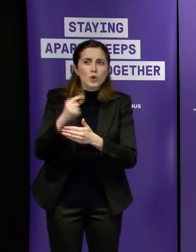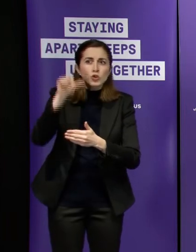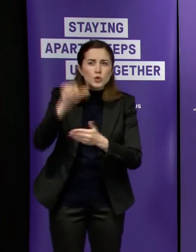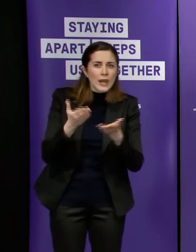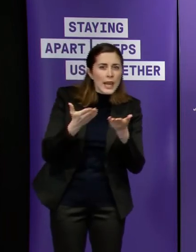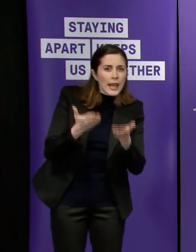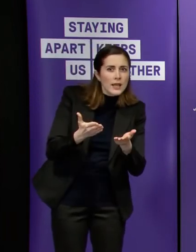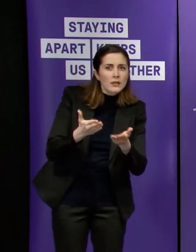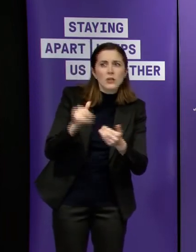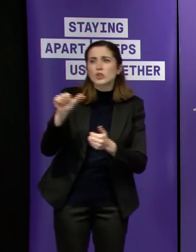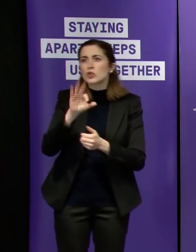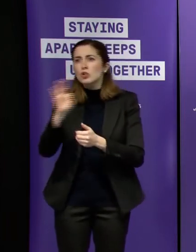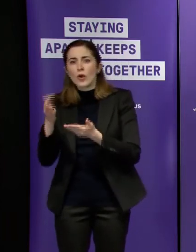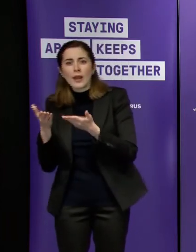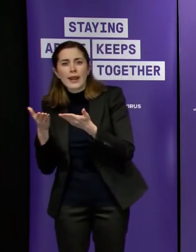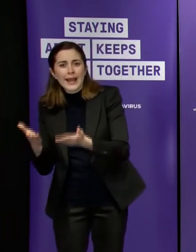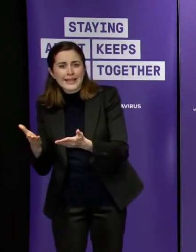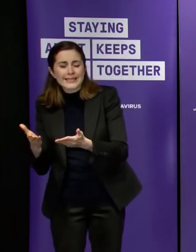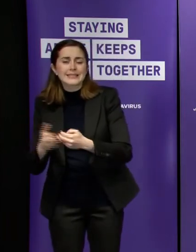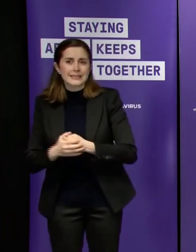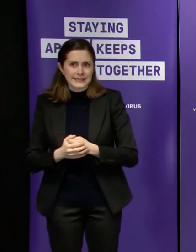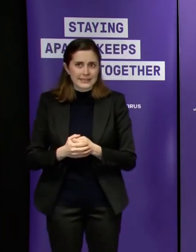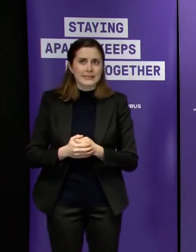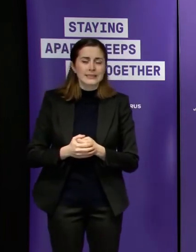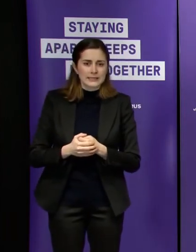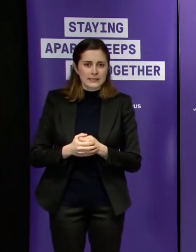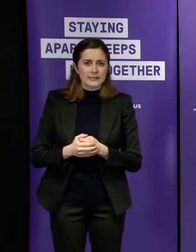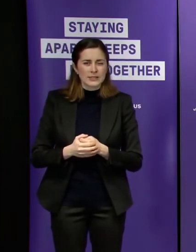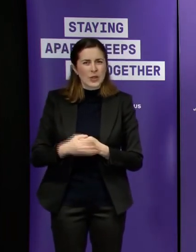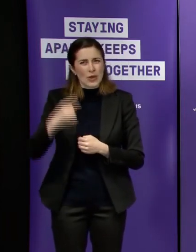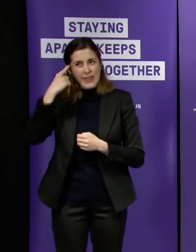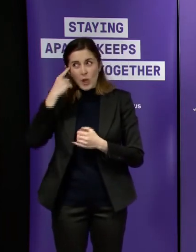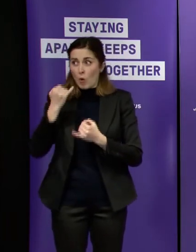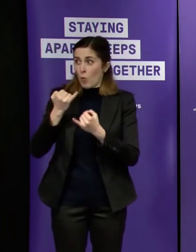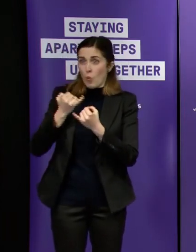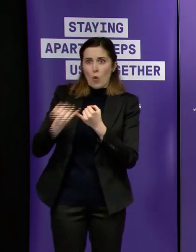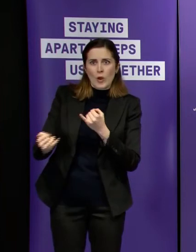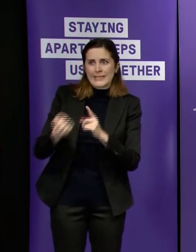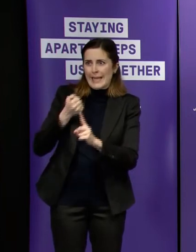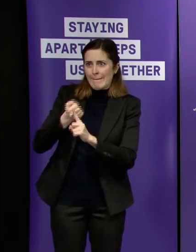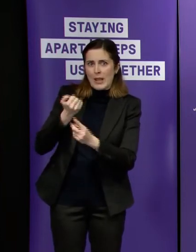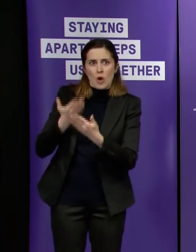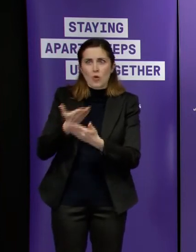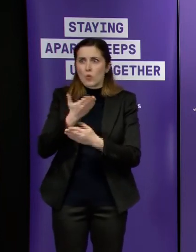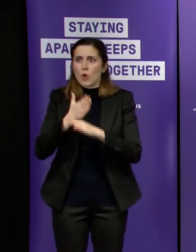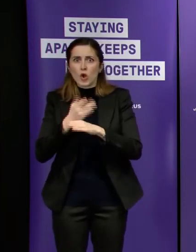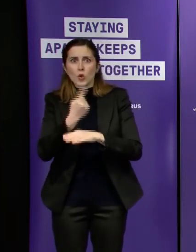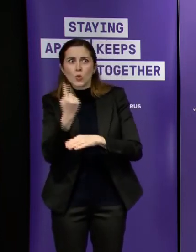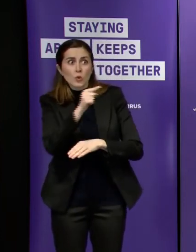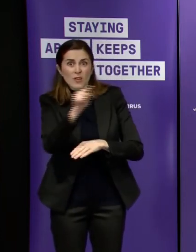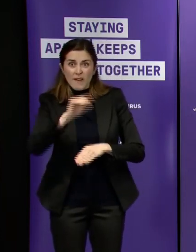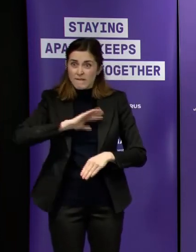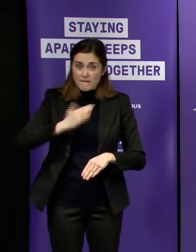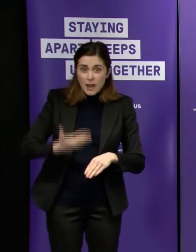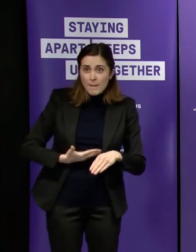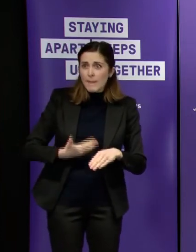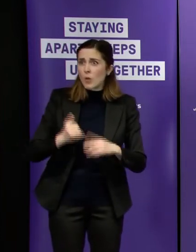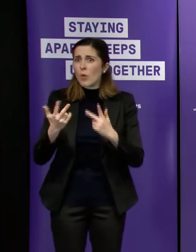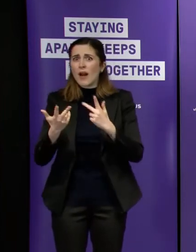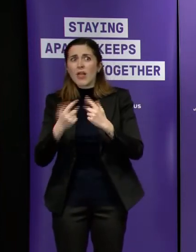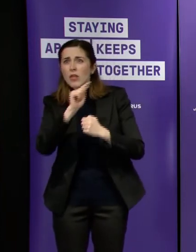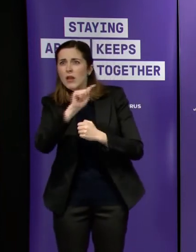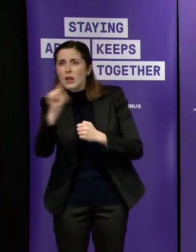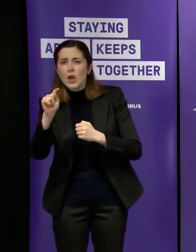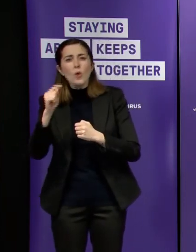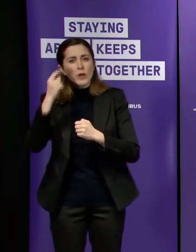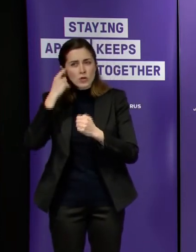well it's a burden for many but it can be a disproportionate impact and burden for some and we're very regularly